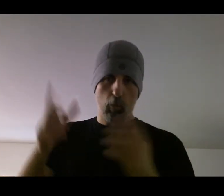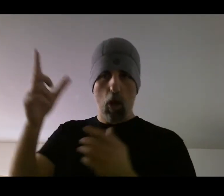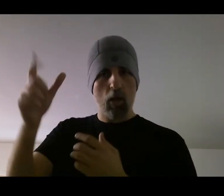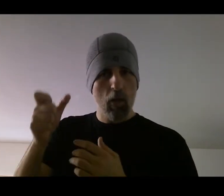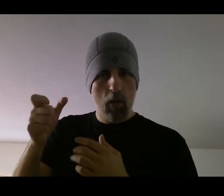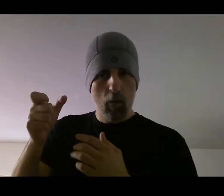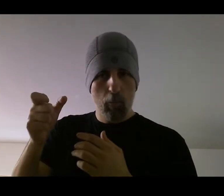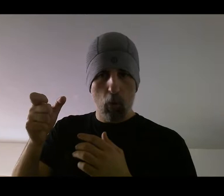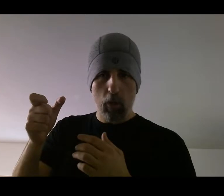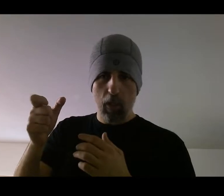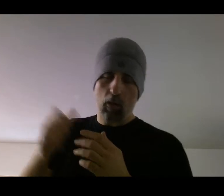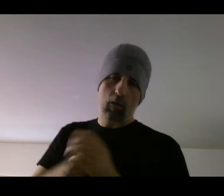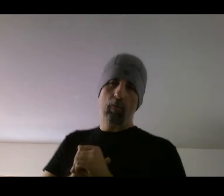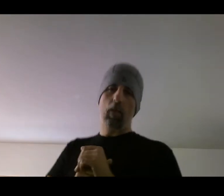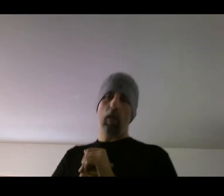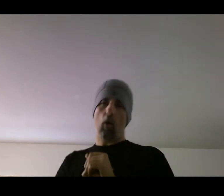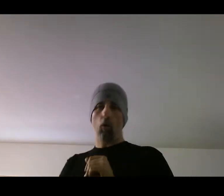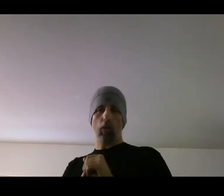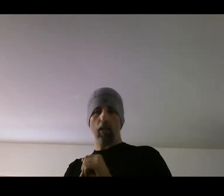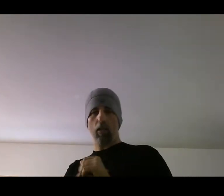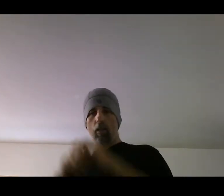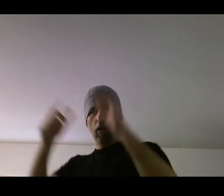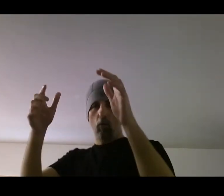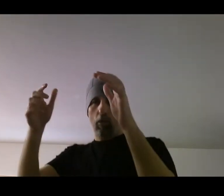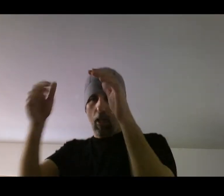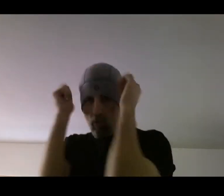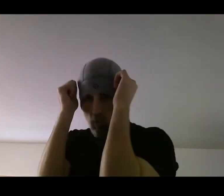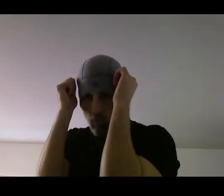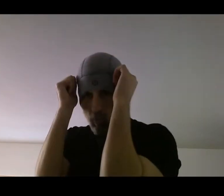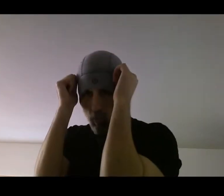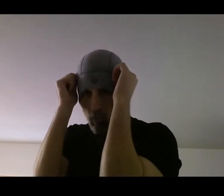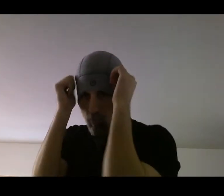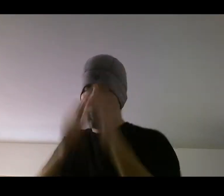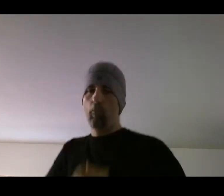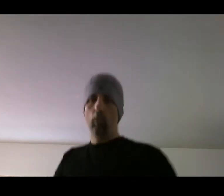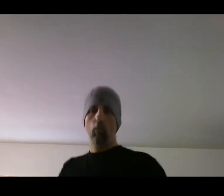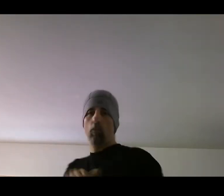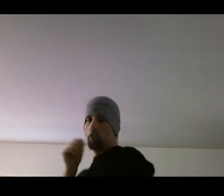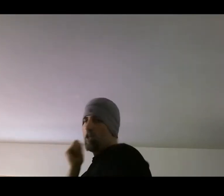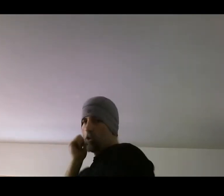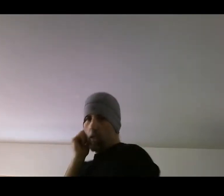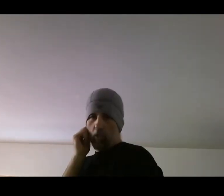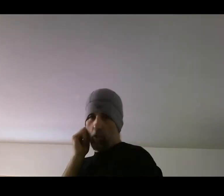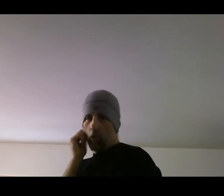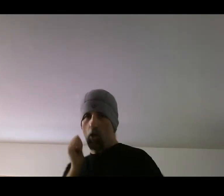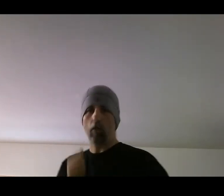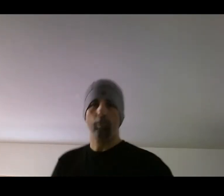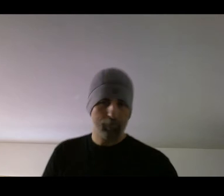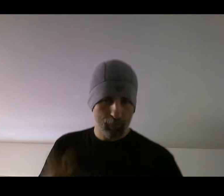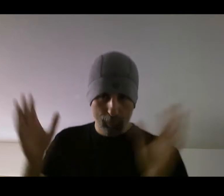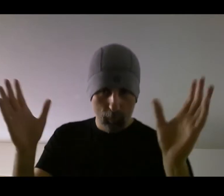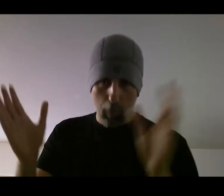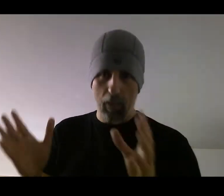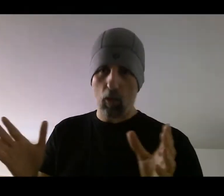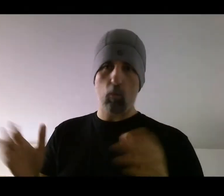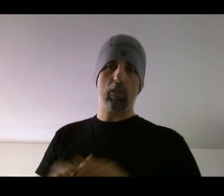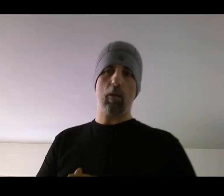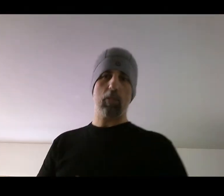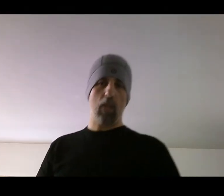block, pulling it and holding it will send you into your dart, depending on what type of style